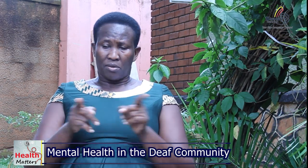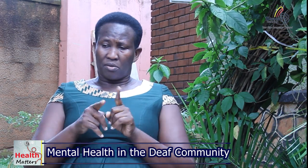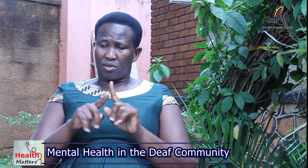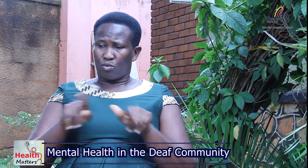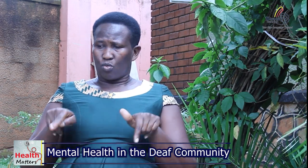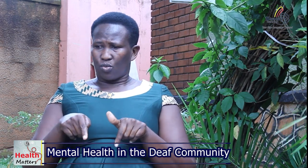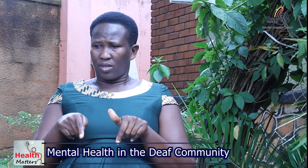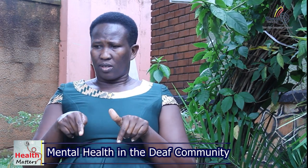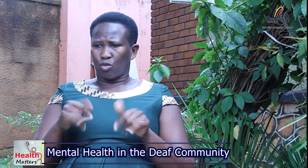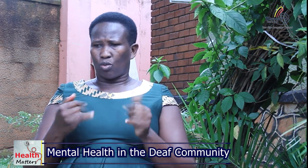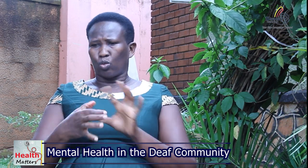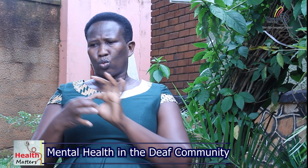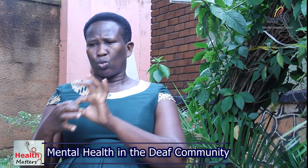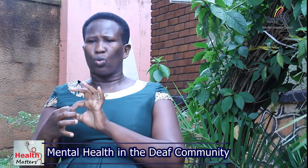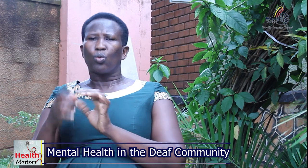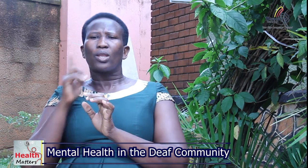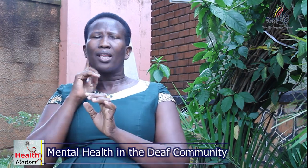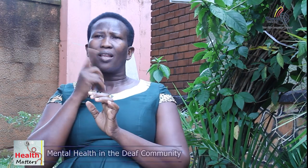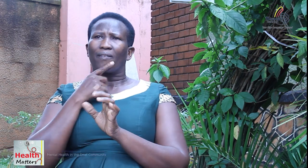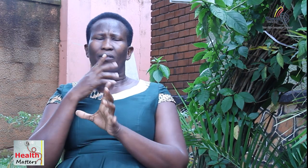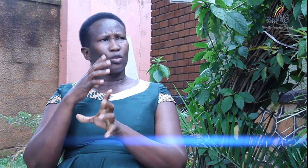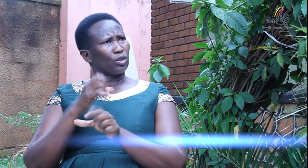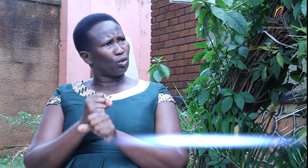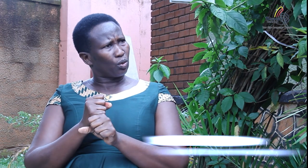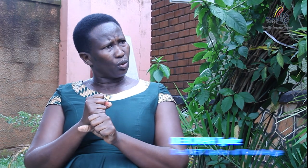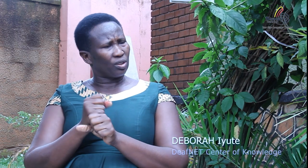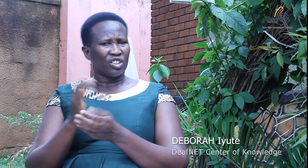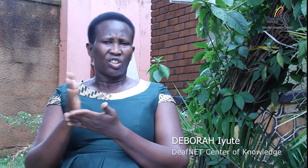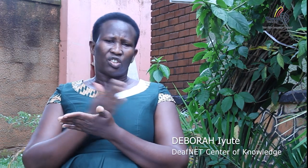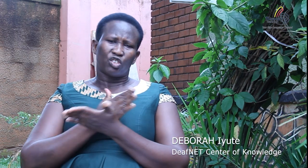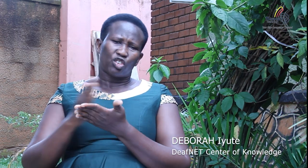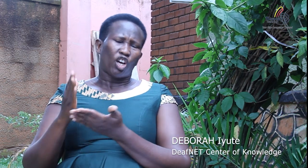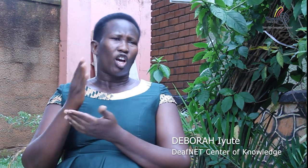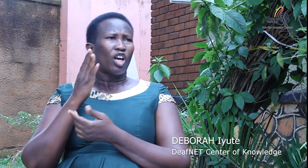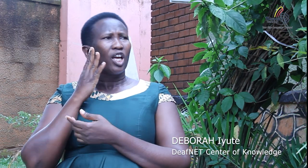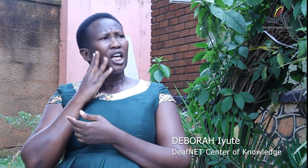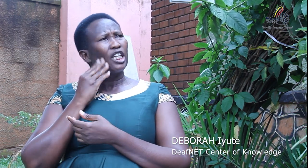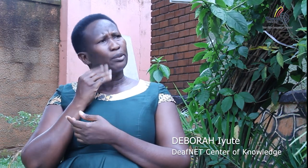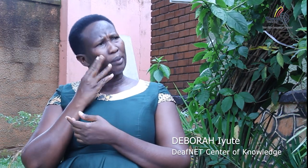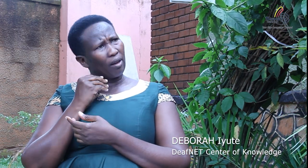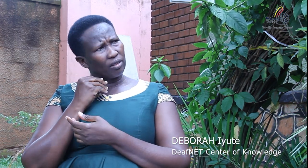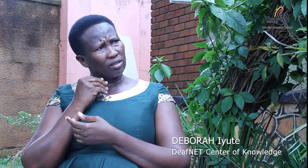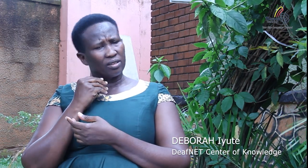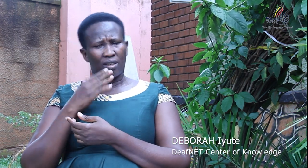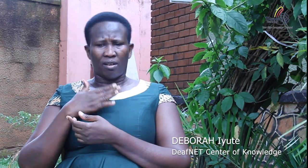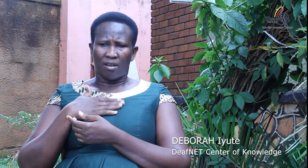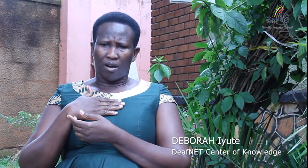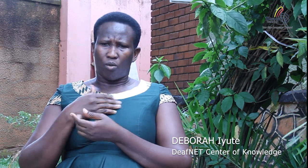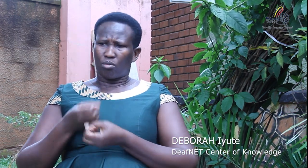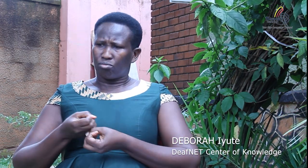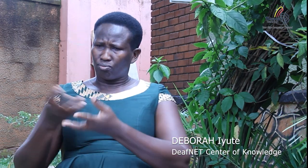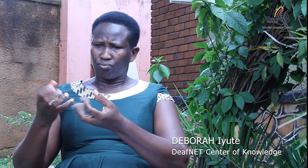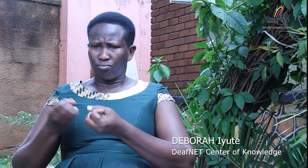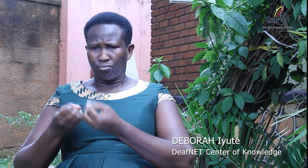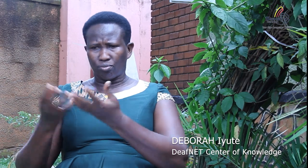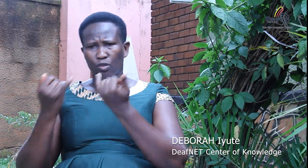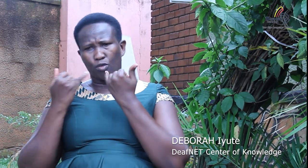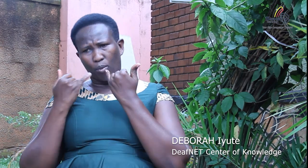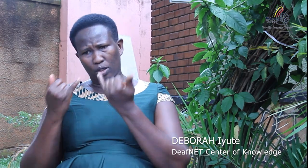with these children so that we know how we also and also link them to deaf associations that they may give